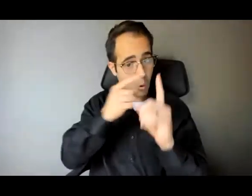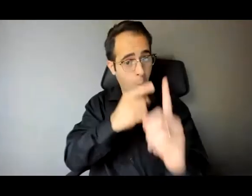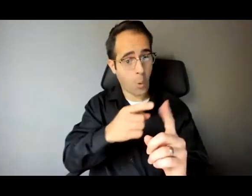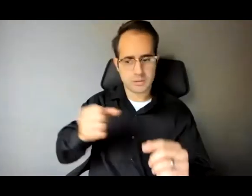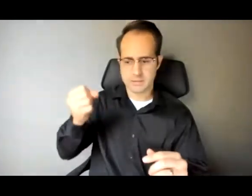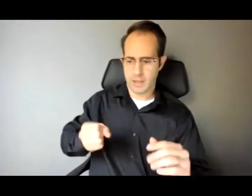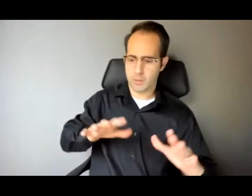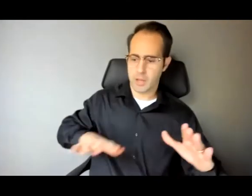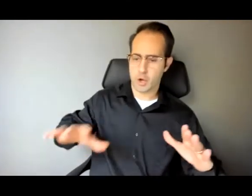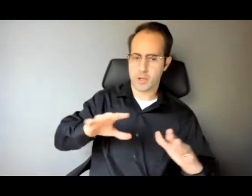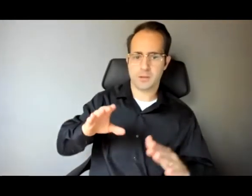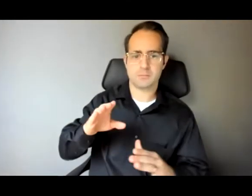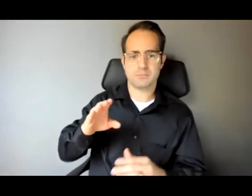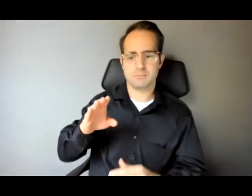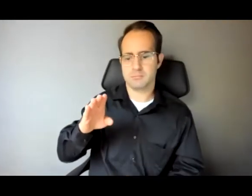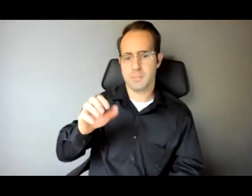Savannah Georgia